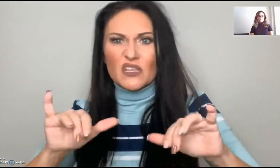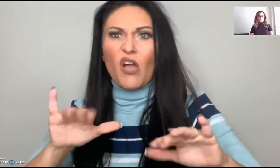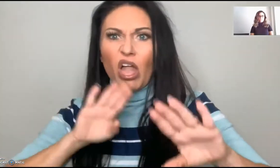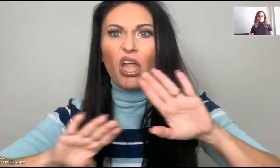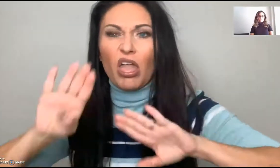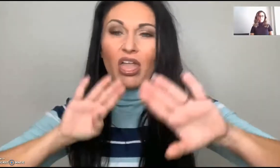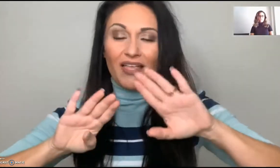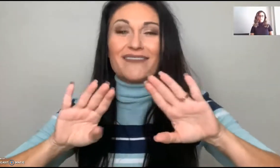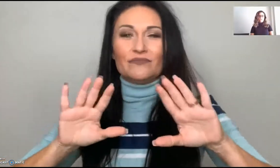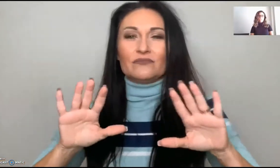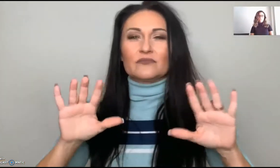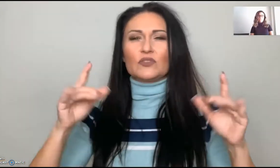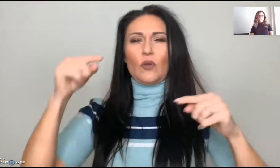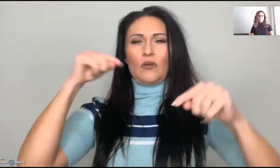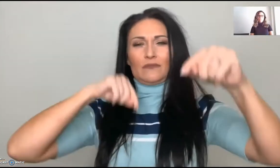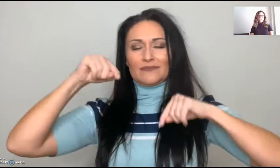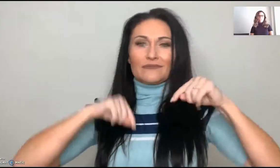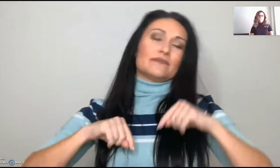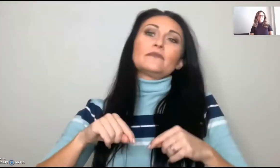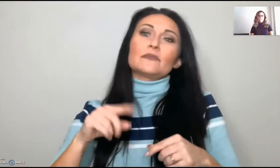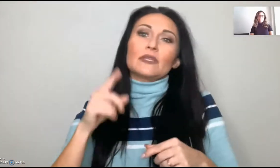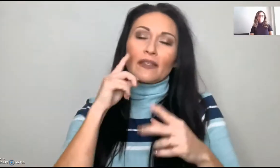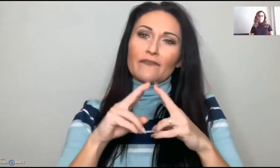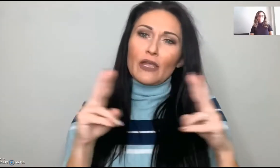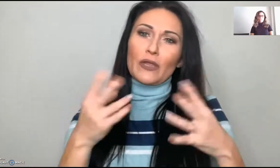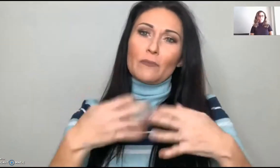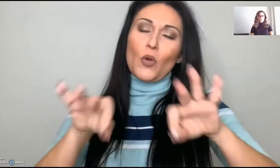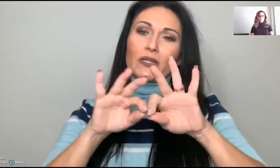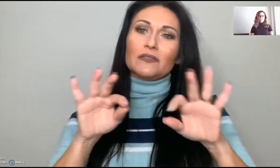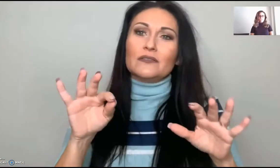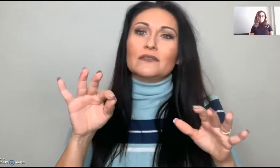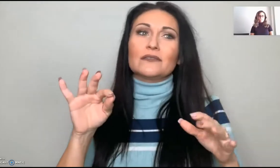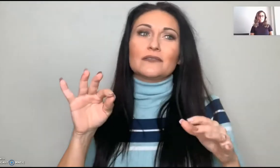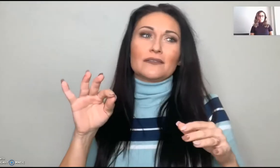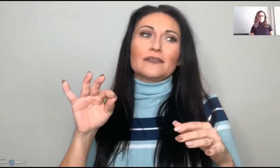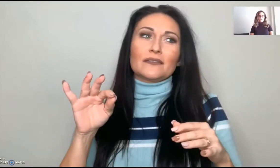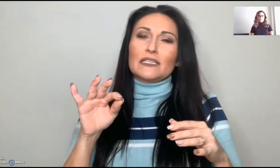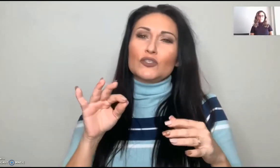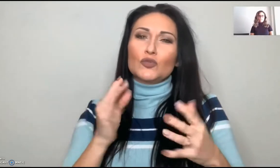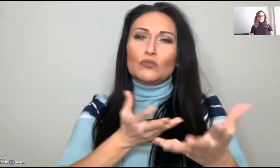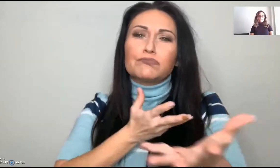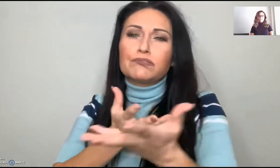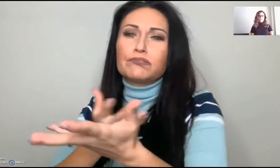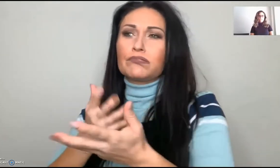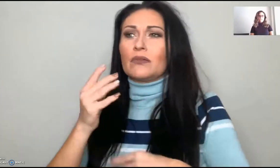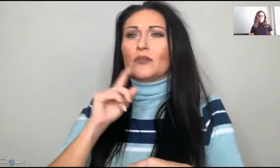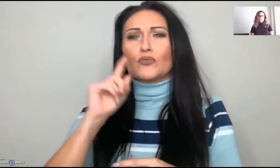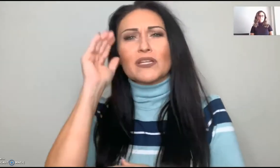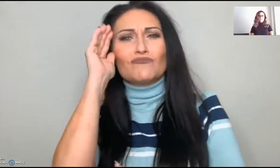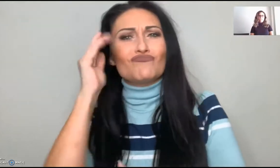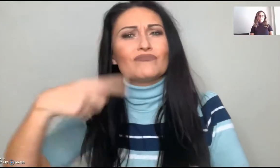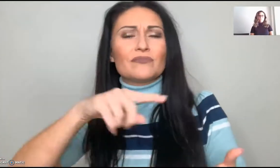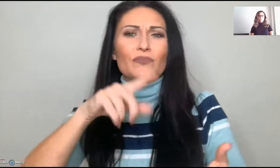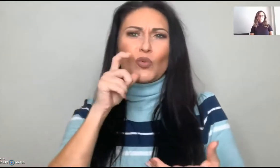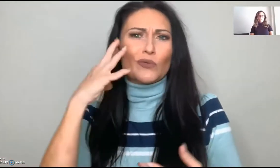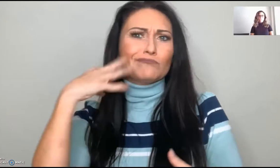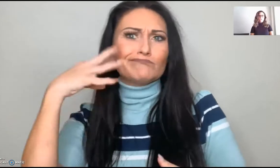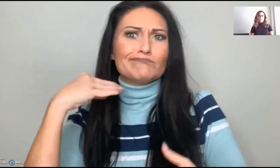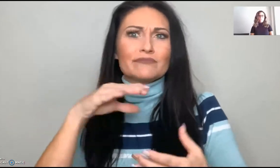Maybe you're not married yet, but you'll get married later in life and you're frustrated. So it's time to step back. I think it's very important to talk about